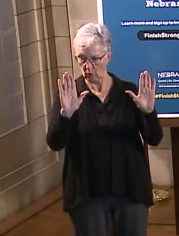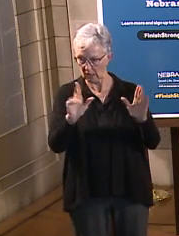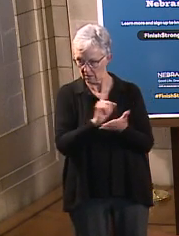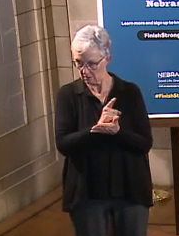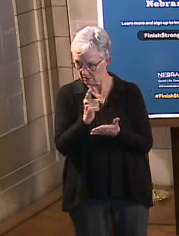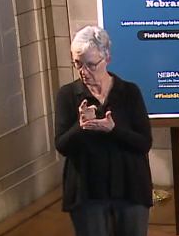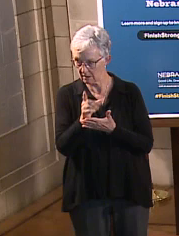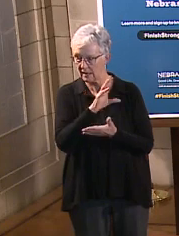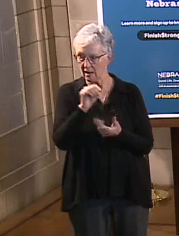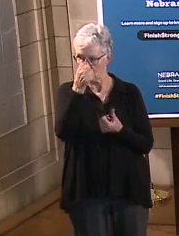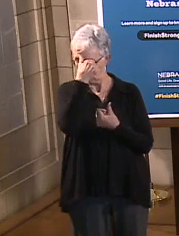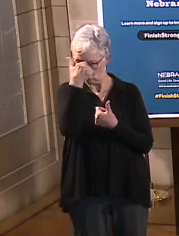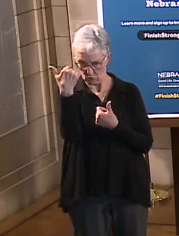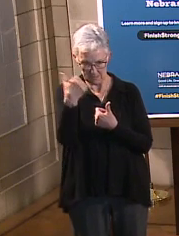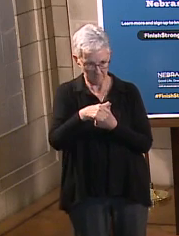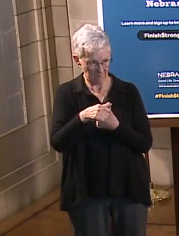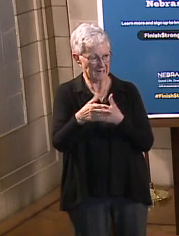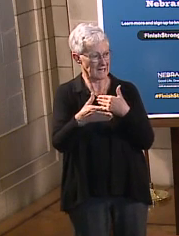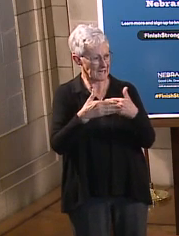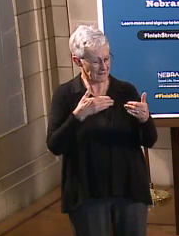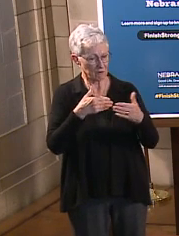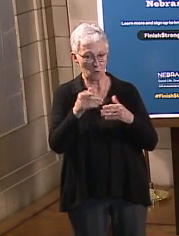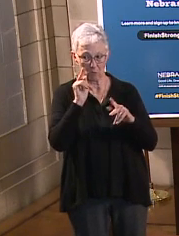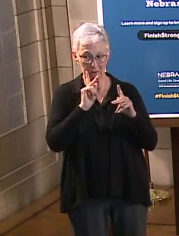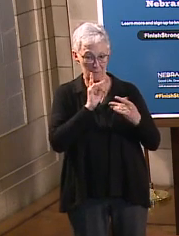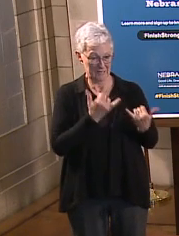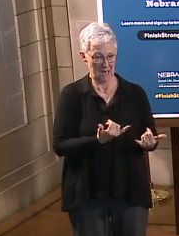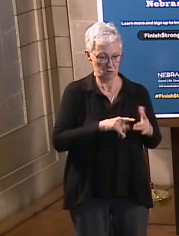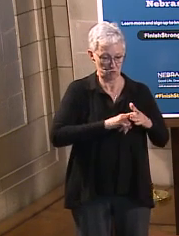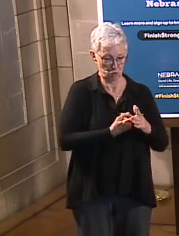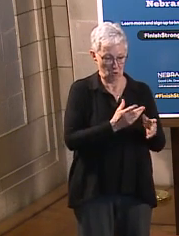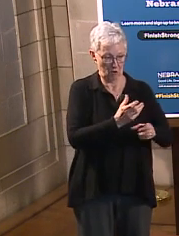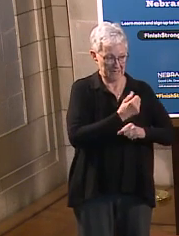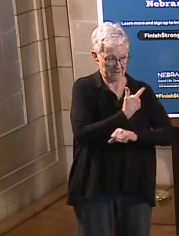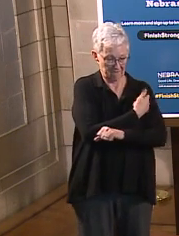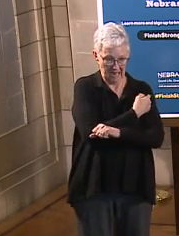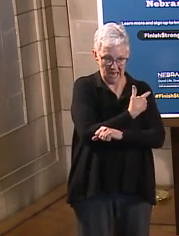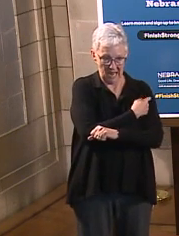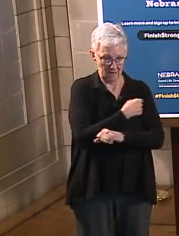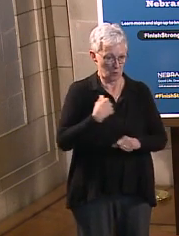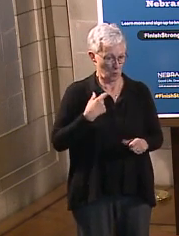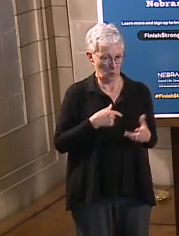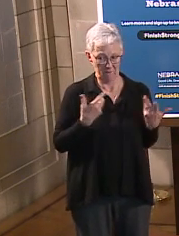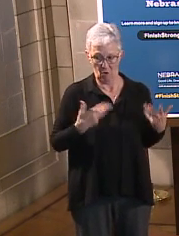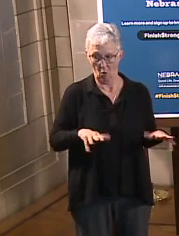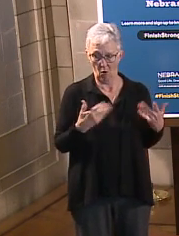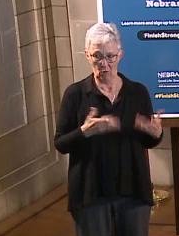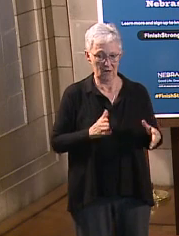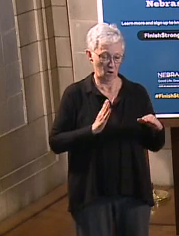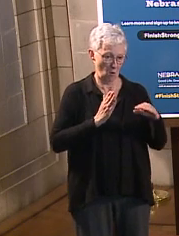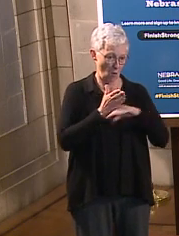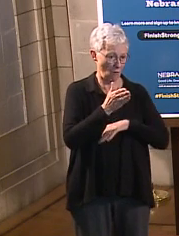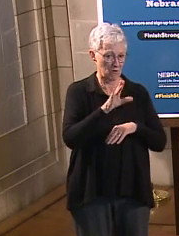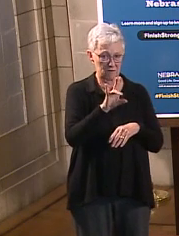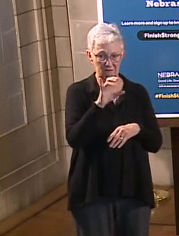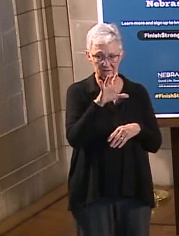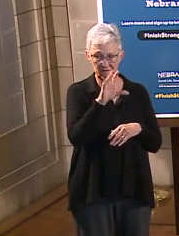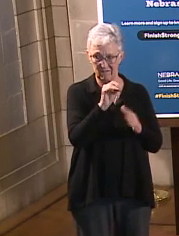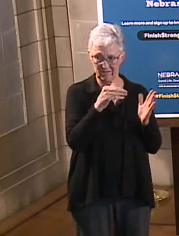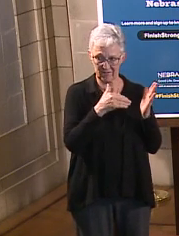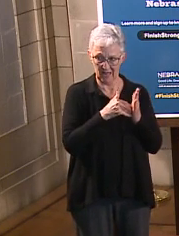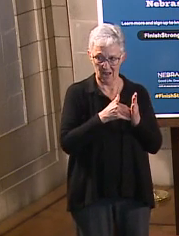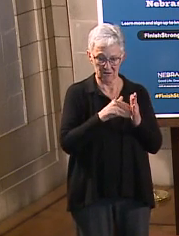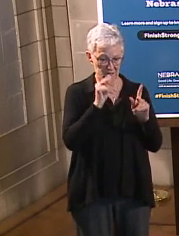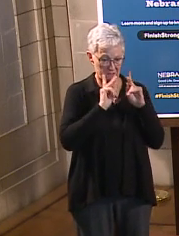remember that we need to, even while we're getting people vaccinated, and we've delivered over a million vaccines, and 750,000 Nebraskans have